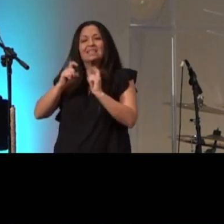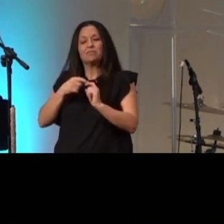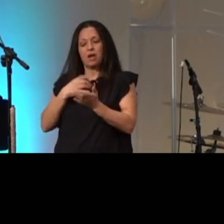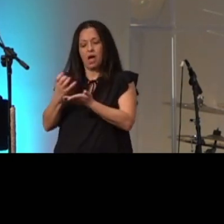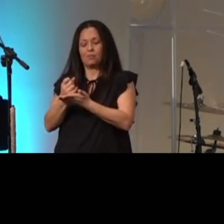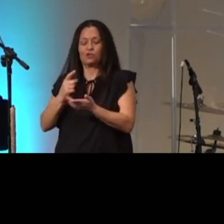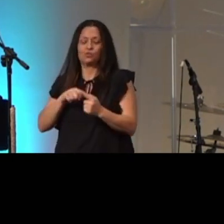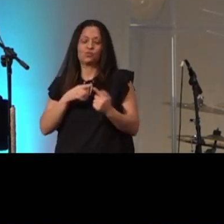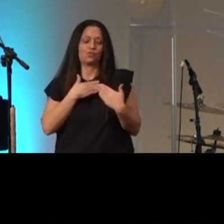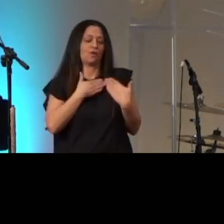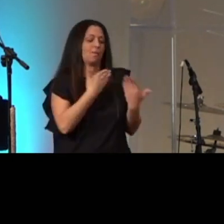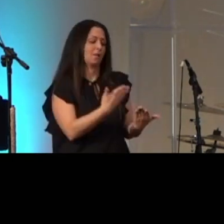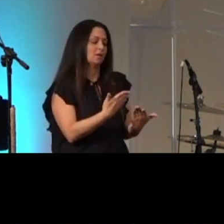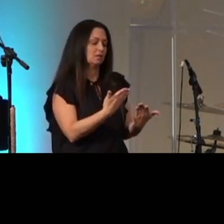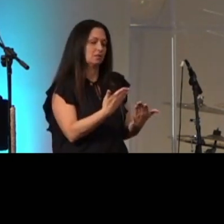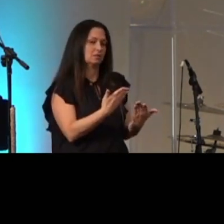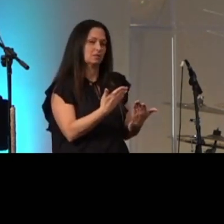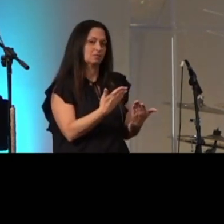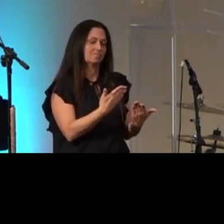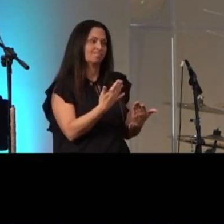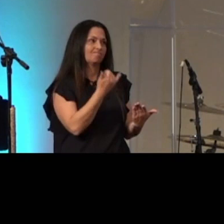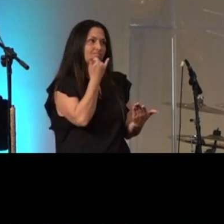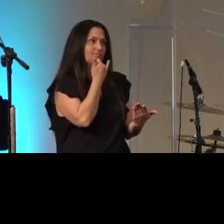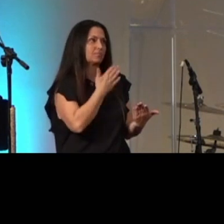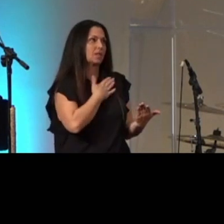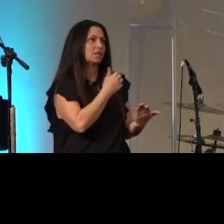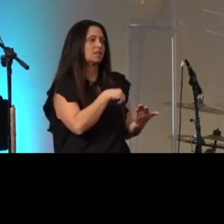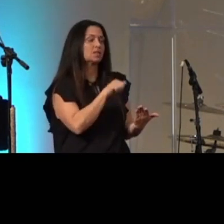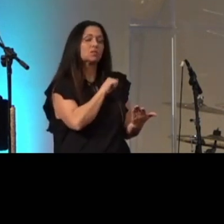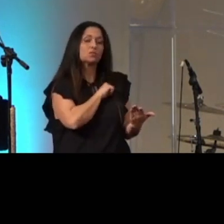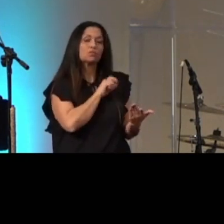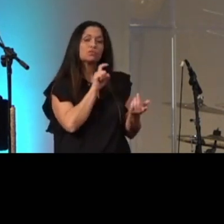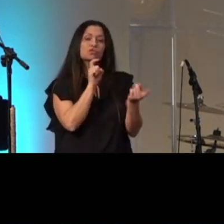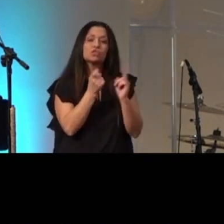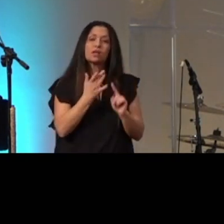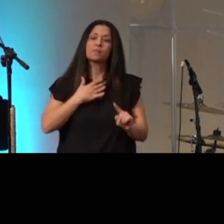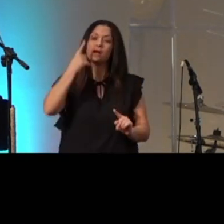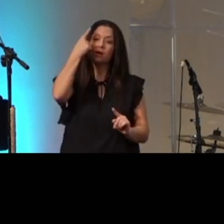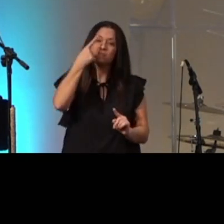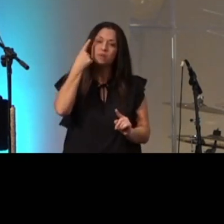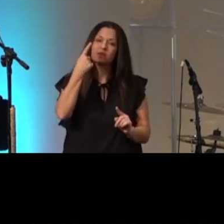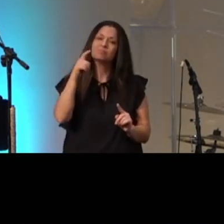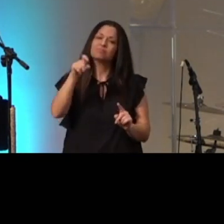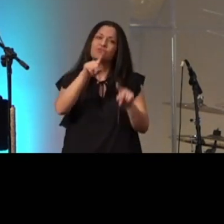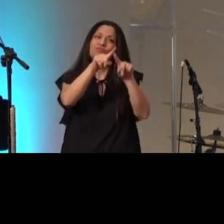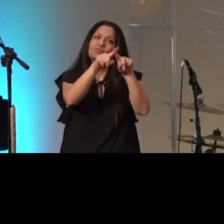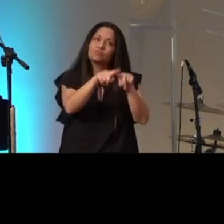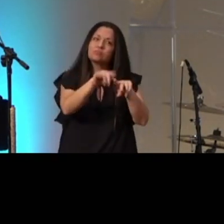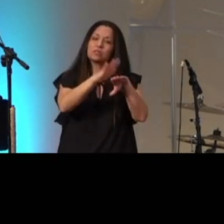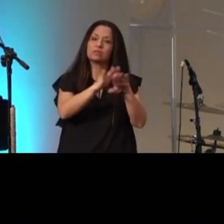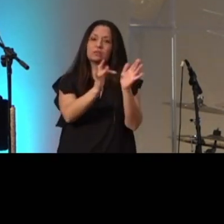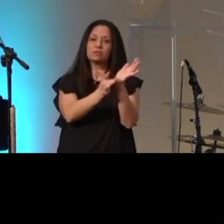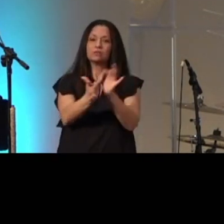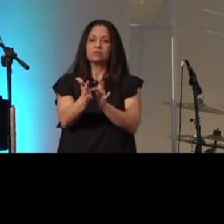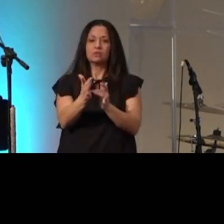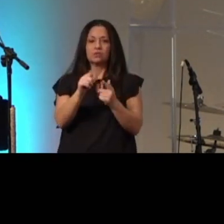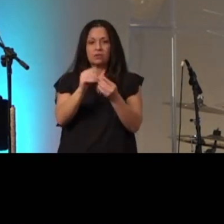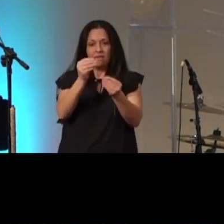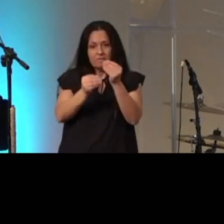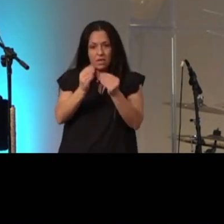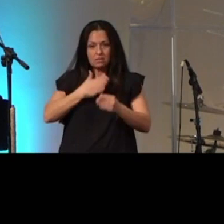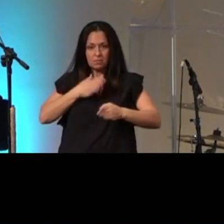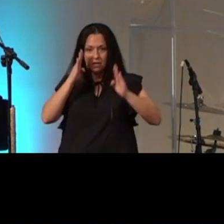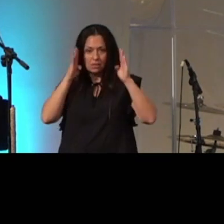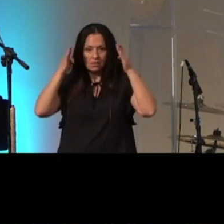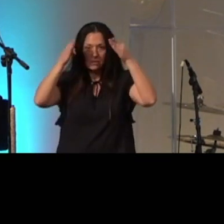to change my mind to change my attitude to rely on Jesus to fix my attention